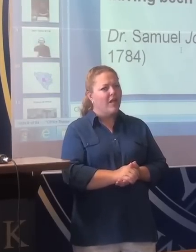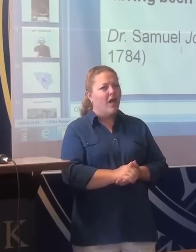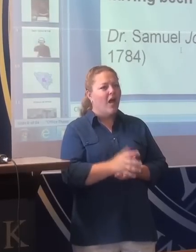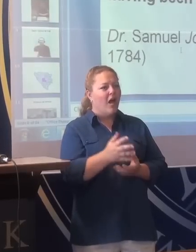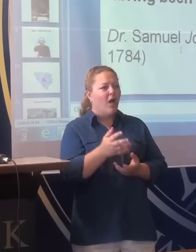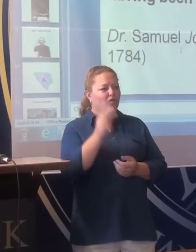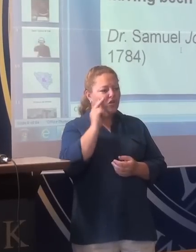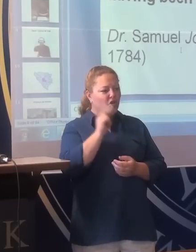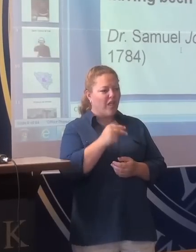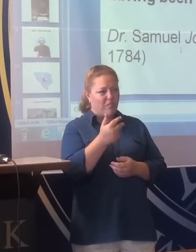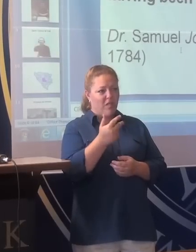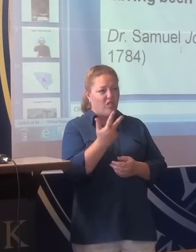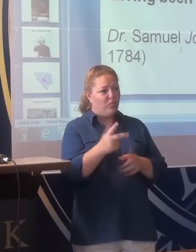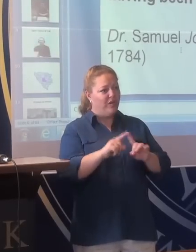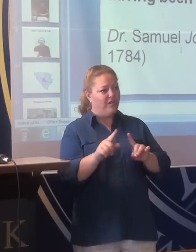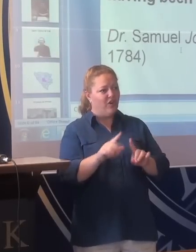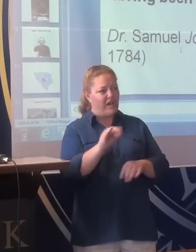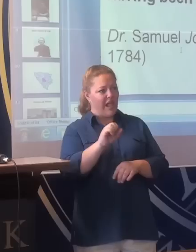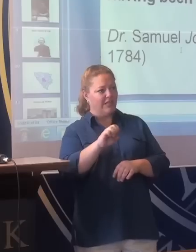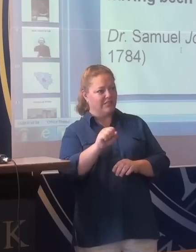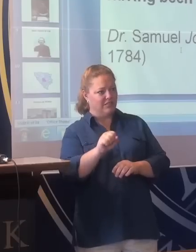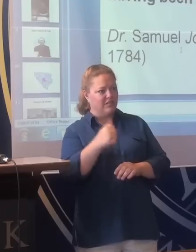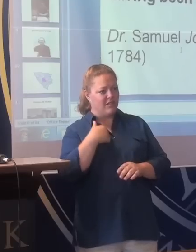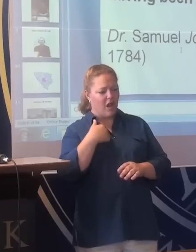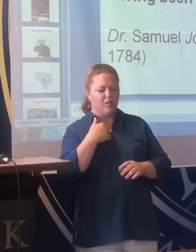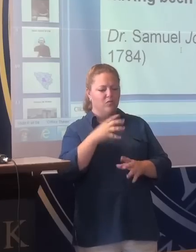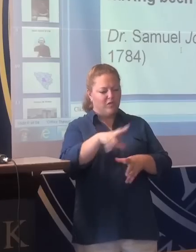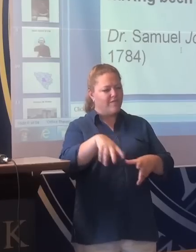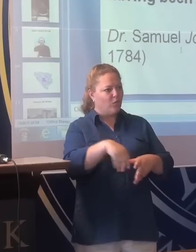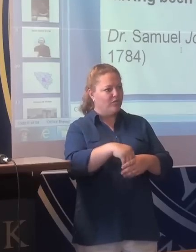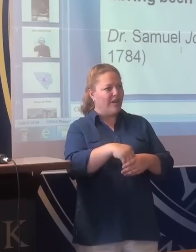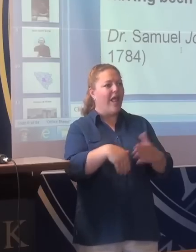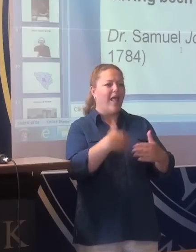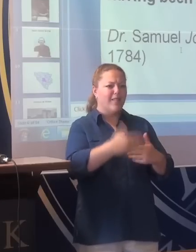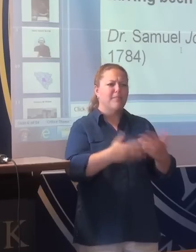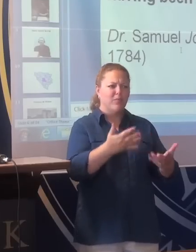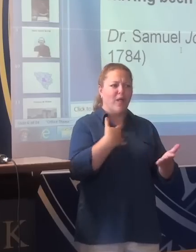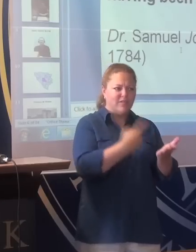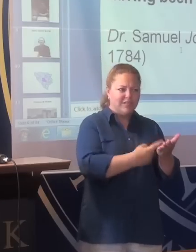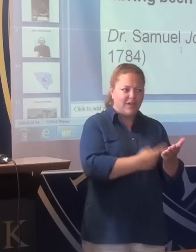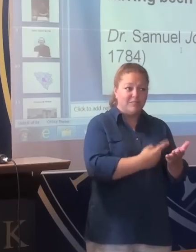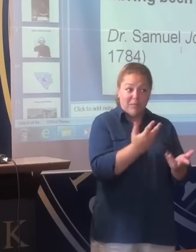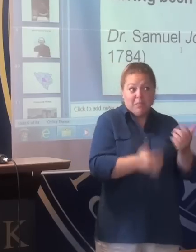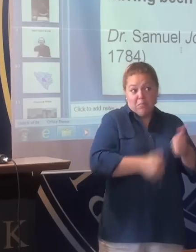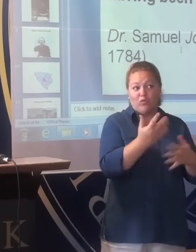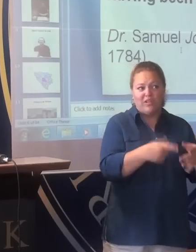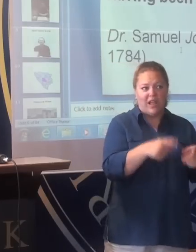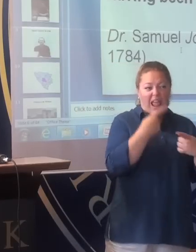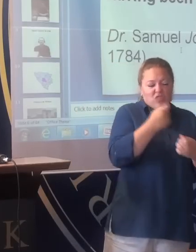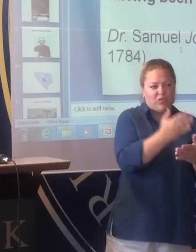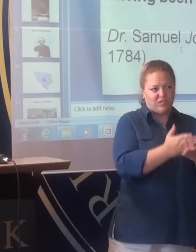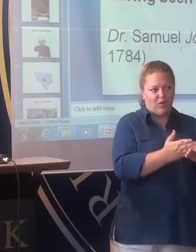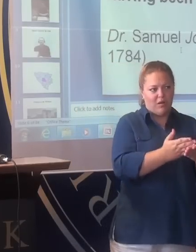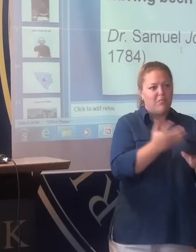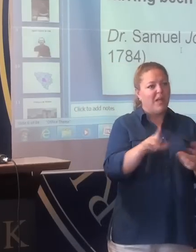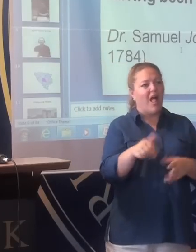cases I did, and then perhaps we'll have a discussion, and that may prove the most interesting for you, I don't know. There